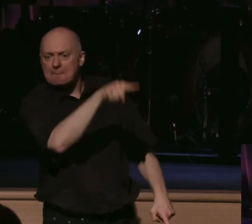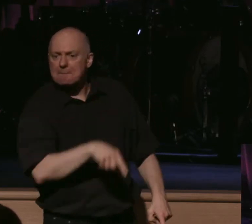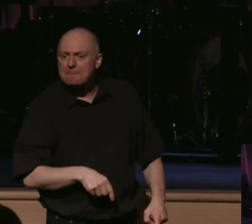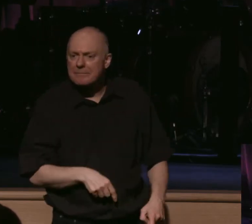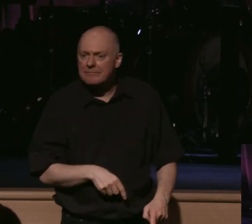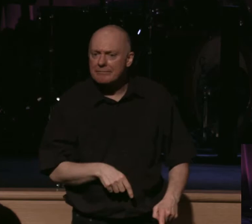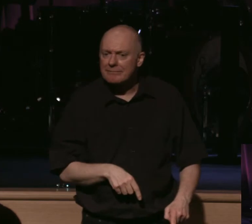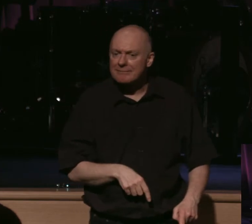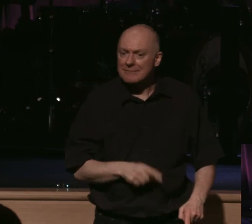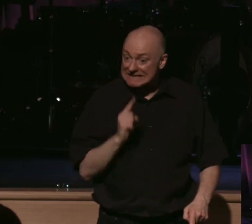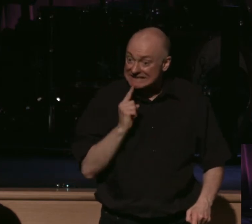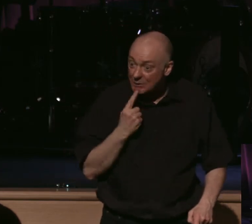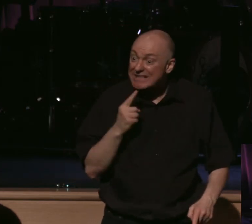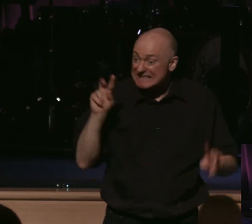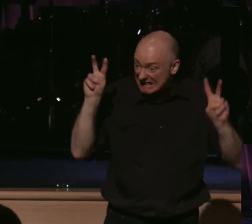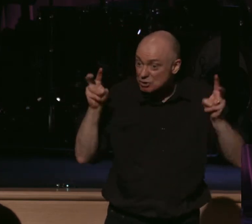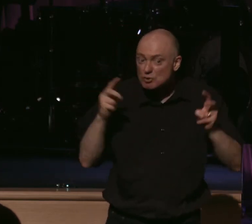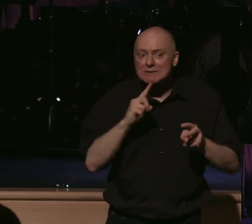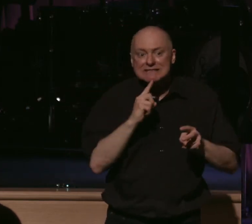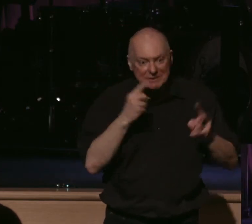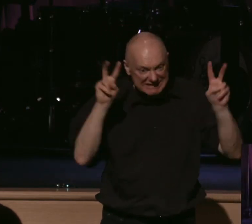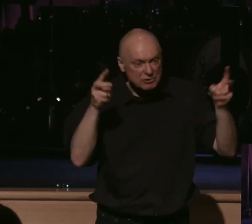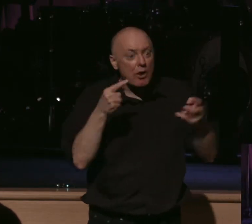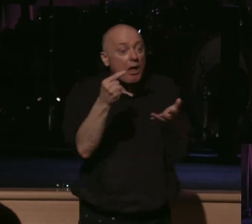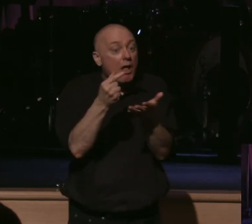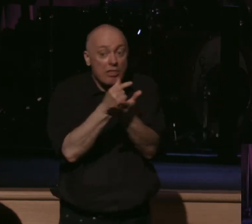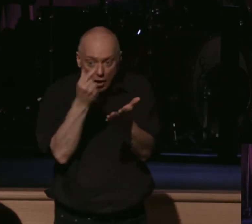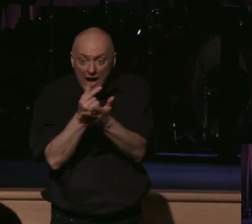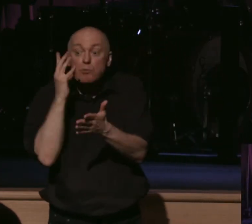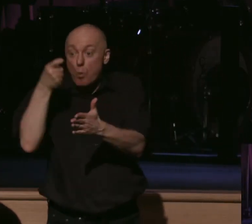That's how serious this is. The gospel comes at a cost.